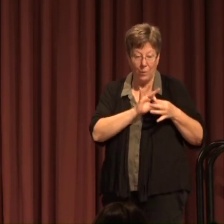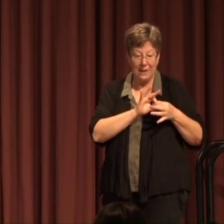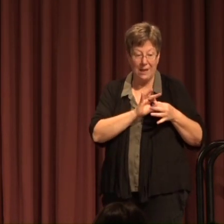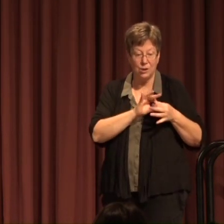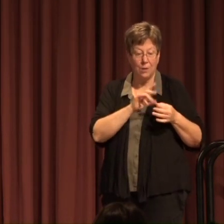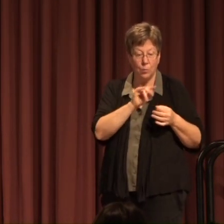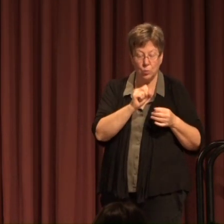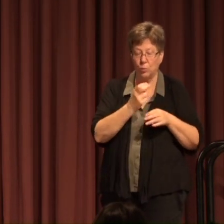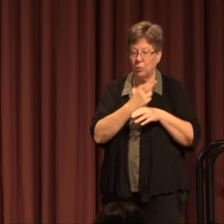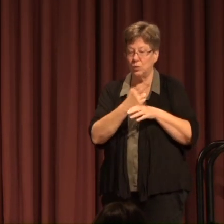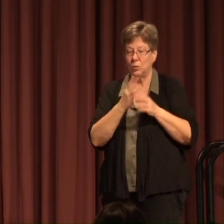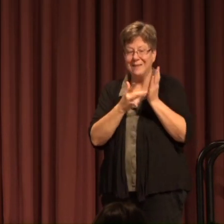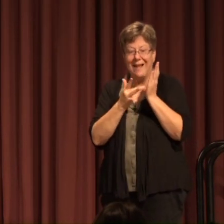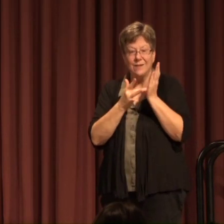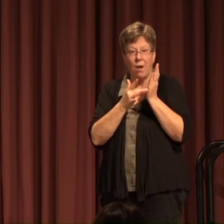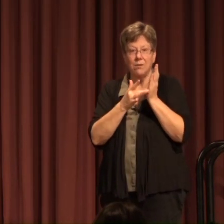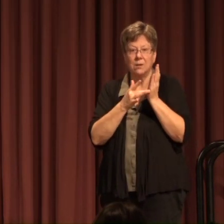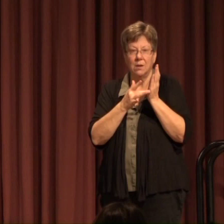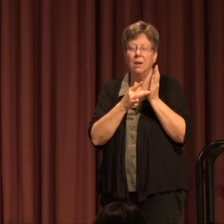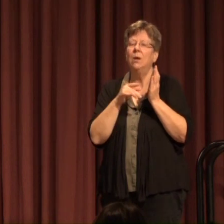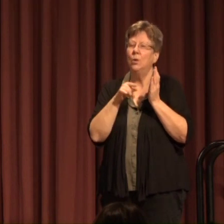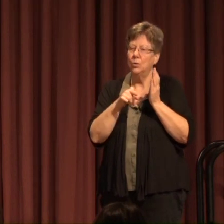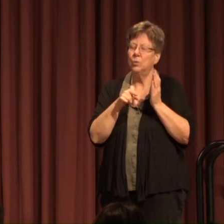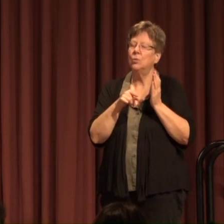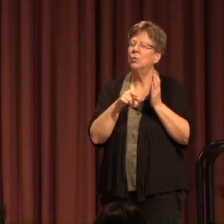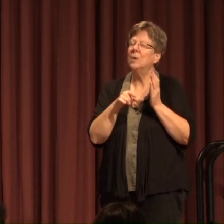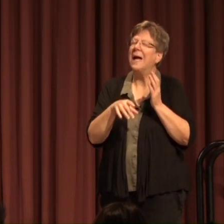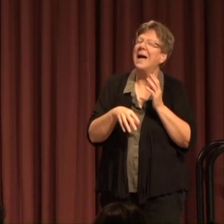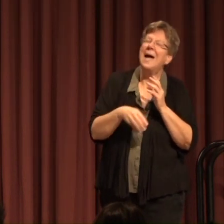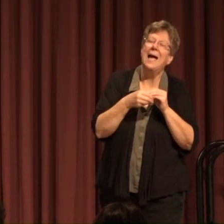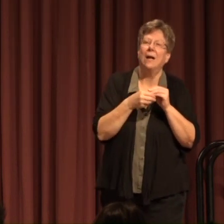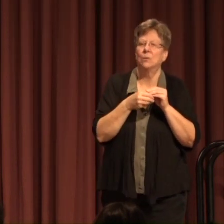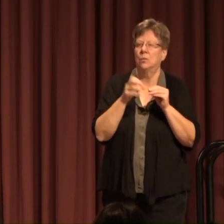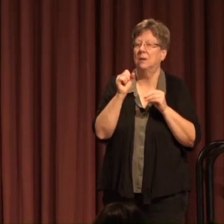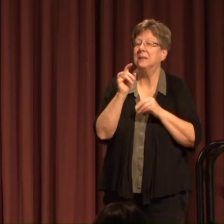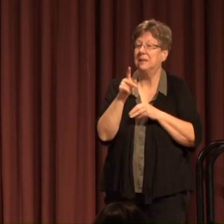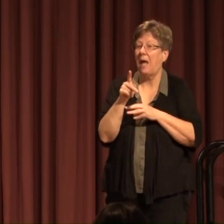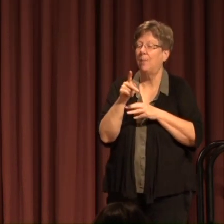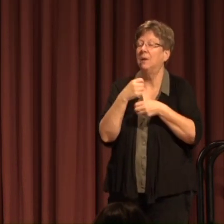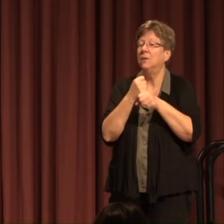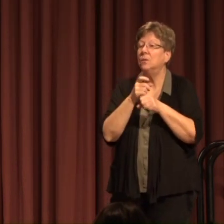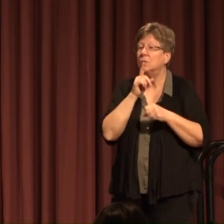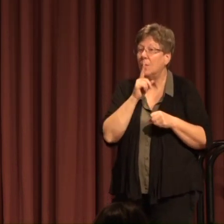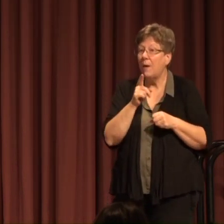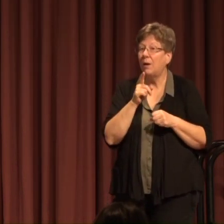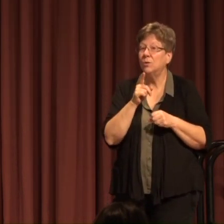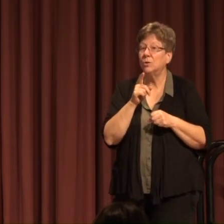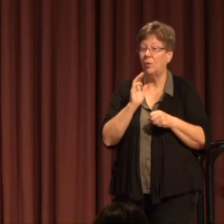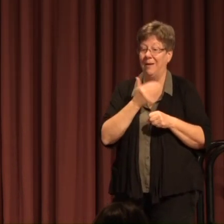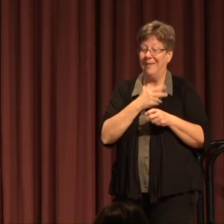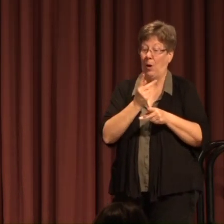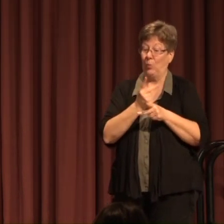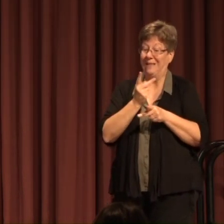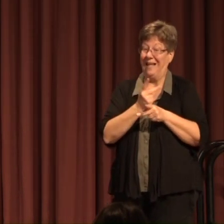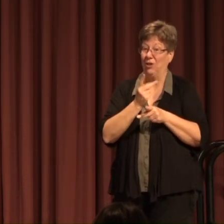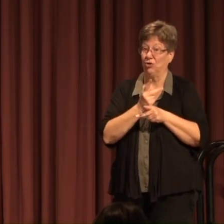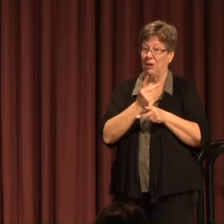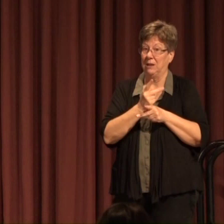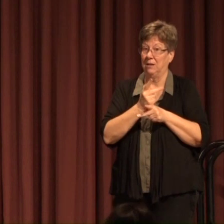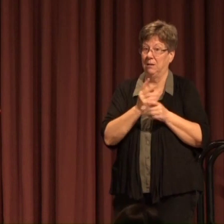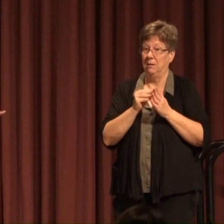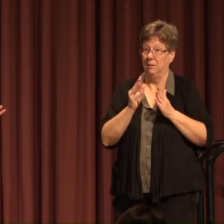technological tools To do that extra step To ensure That our retention rate